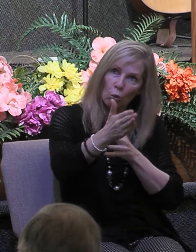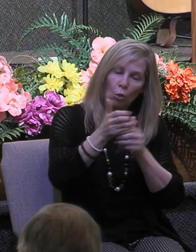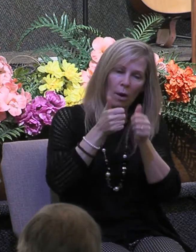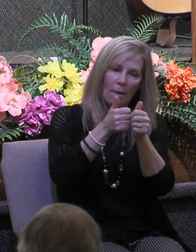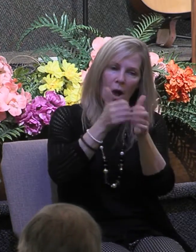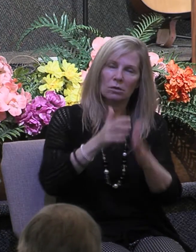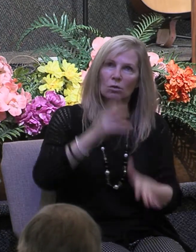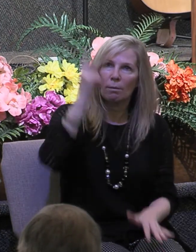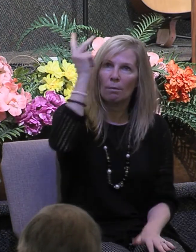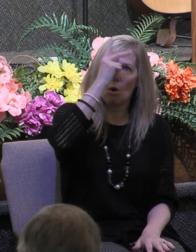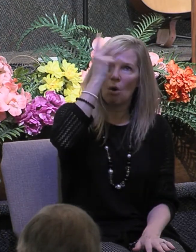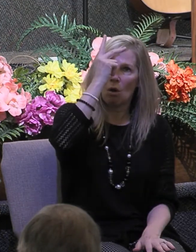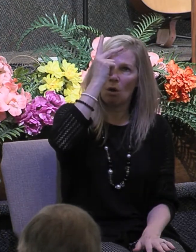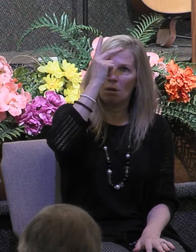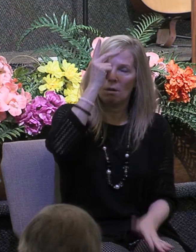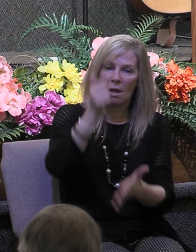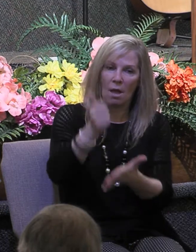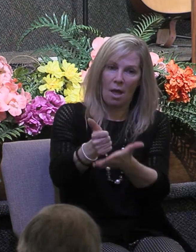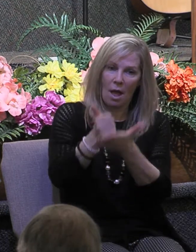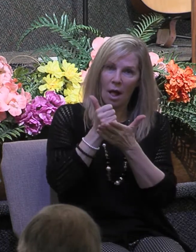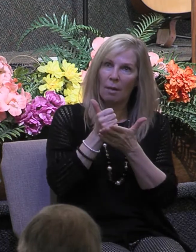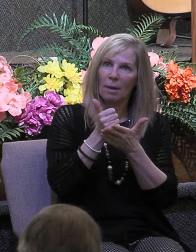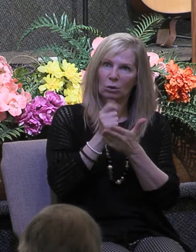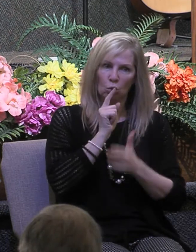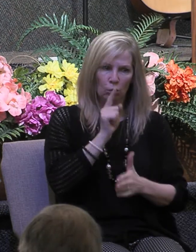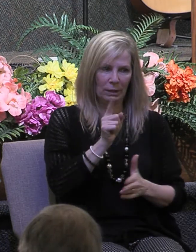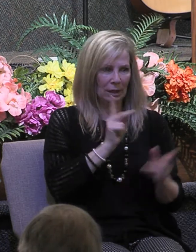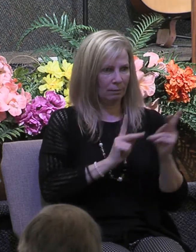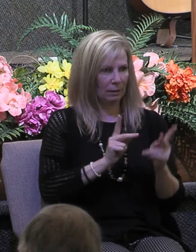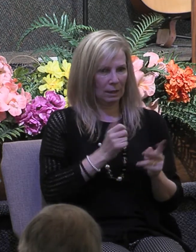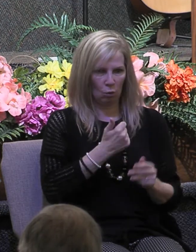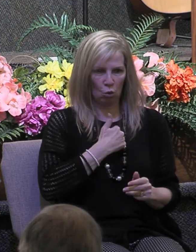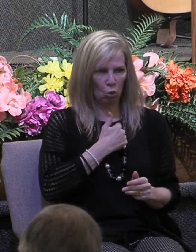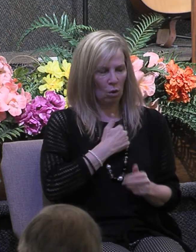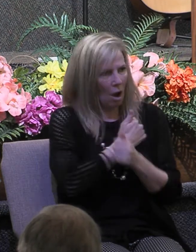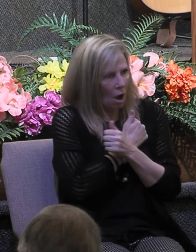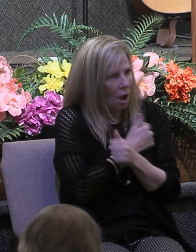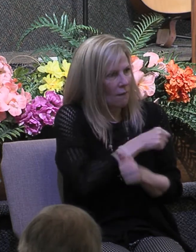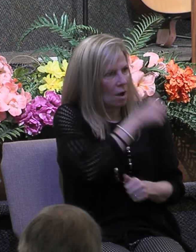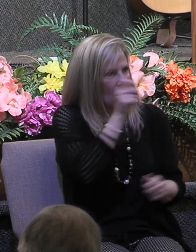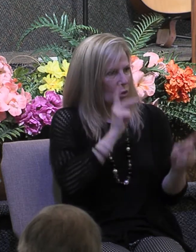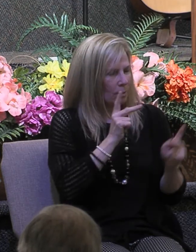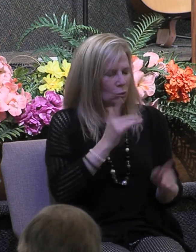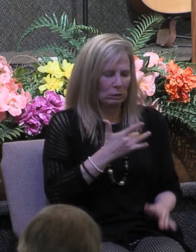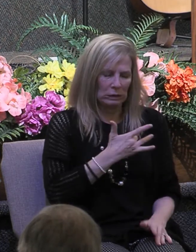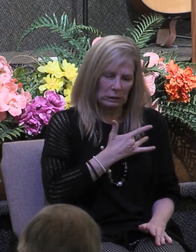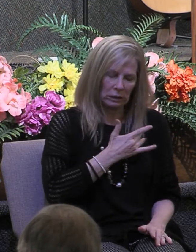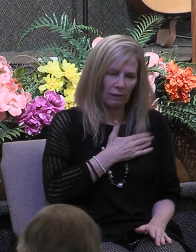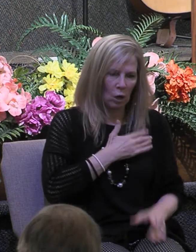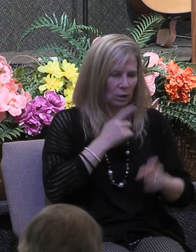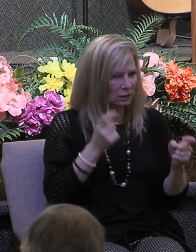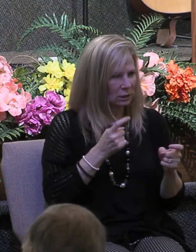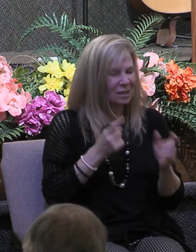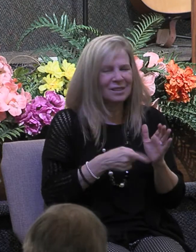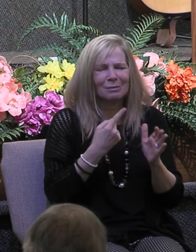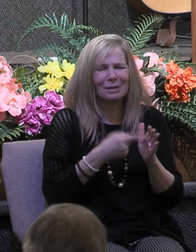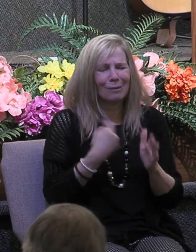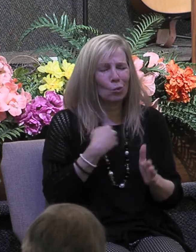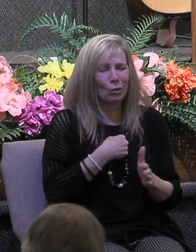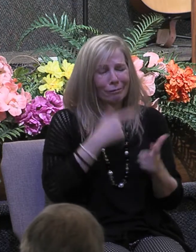help us to be those who love others to be convicted of our sin lord sometimes we're so proud we love to